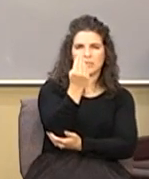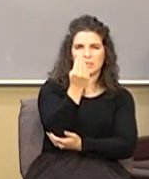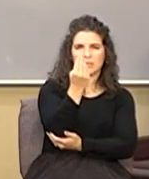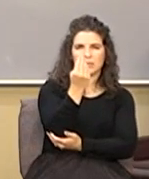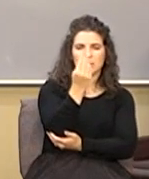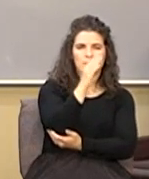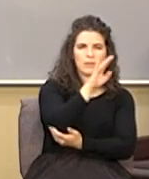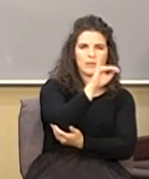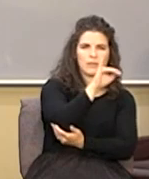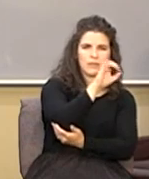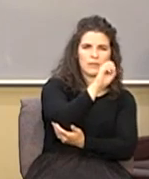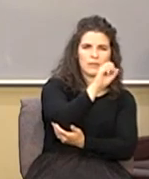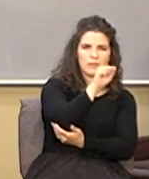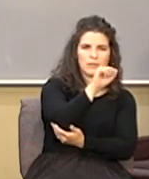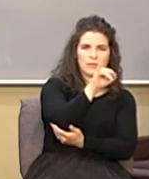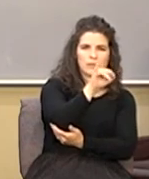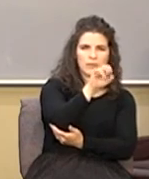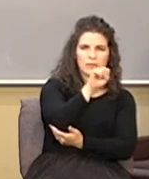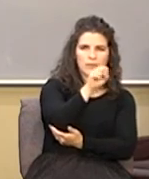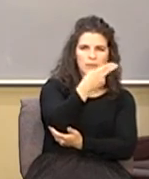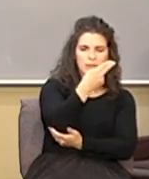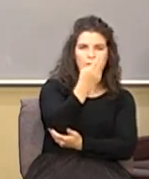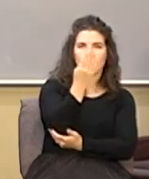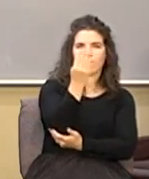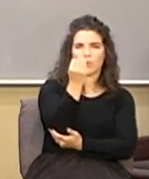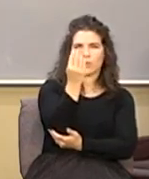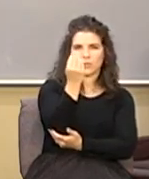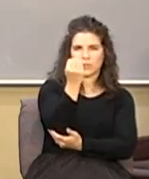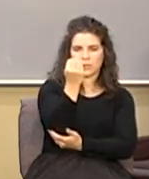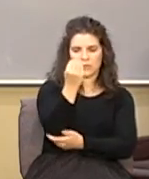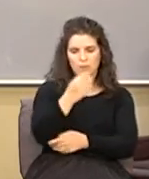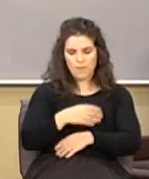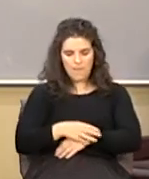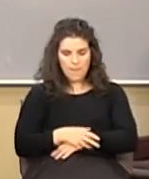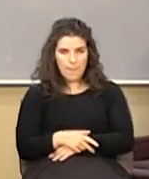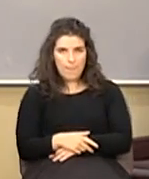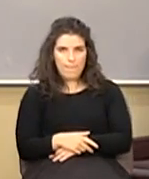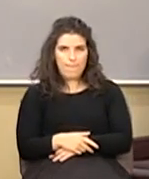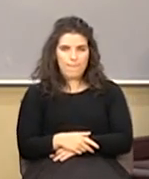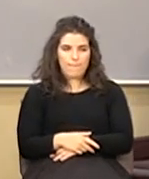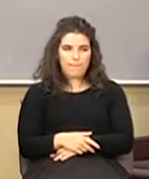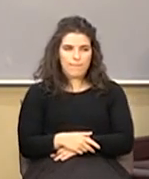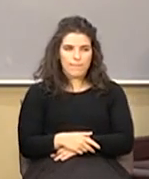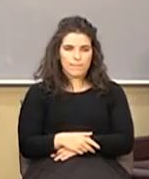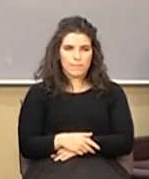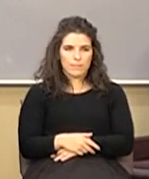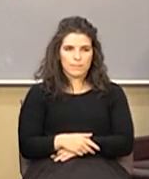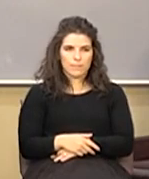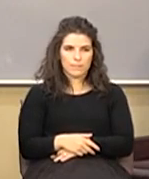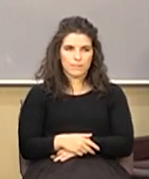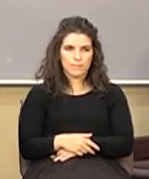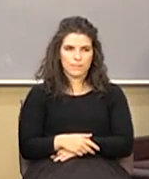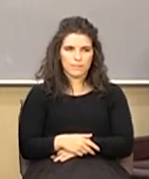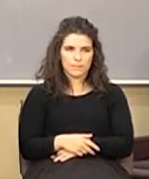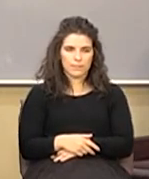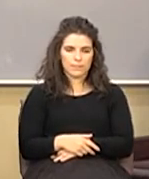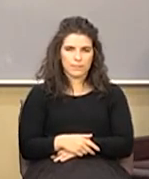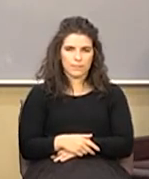What you're seeing, literally, is the adversary. And you wonder, why